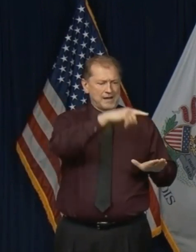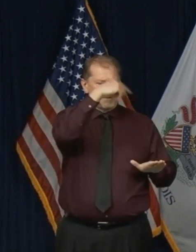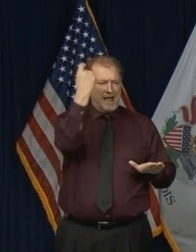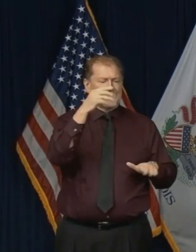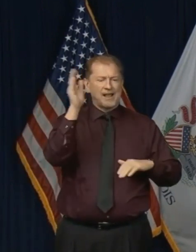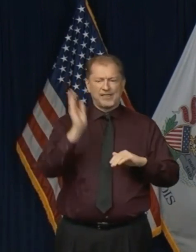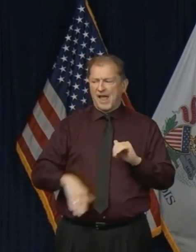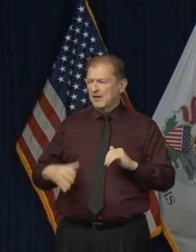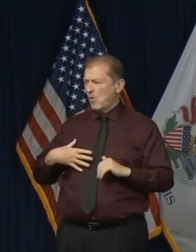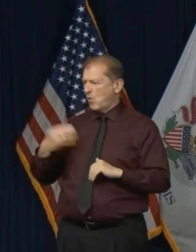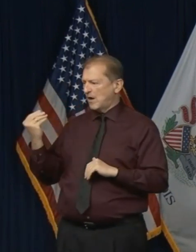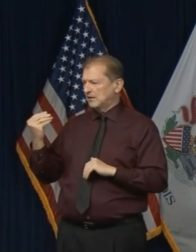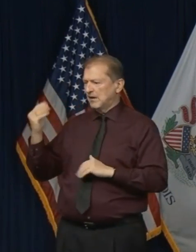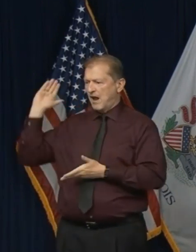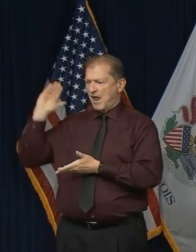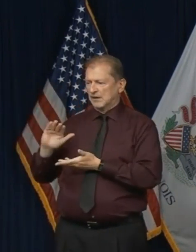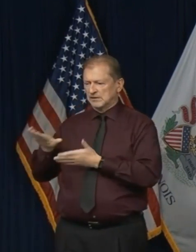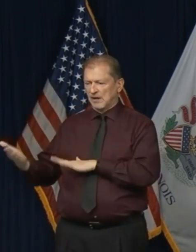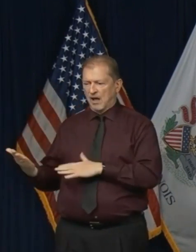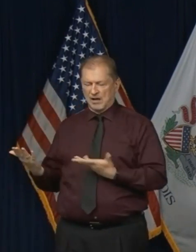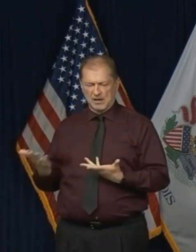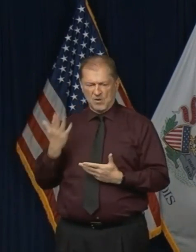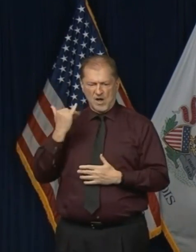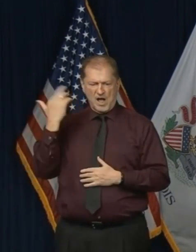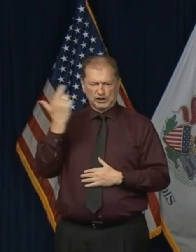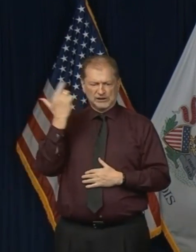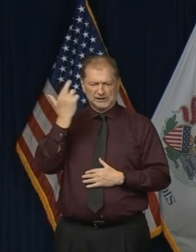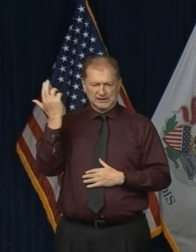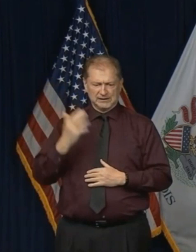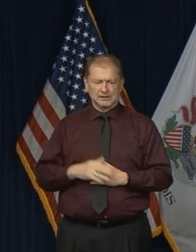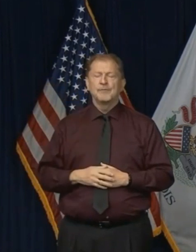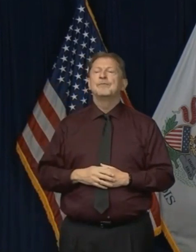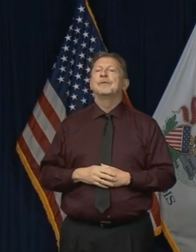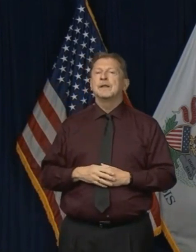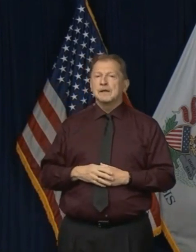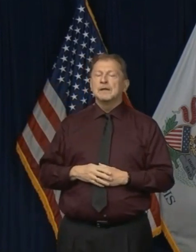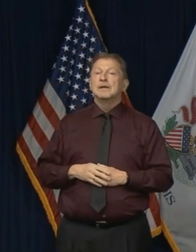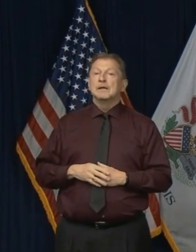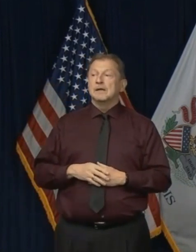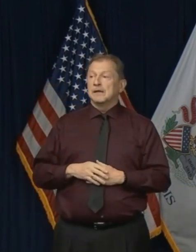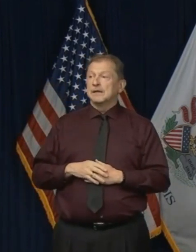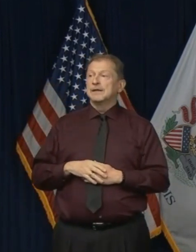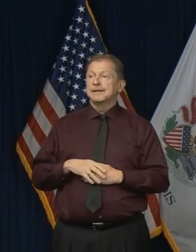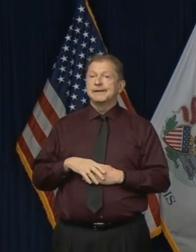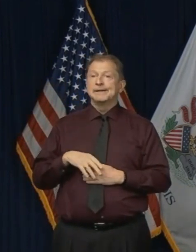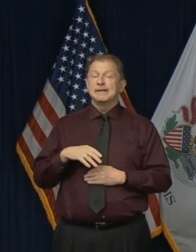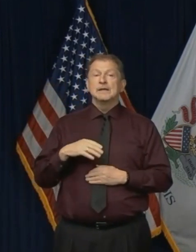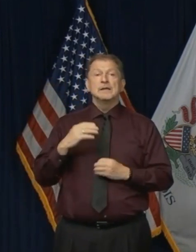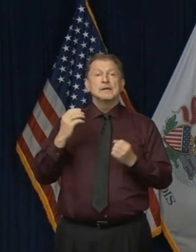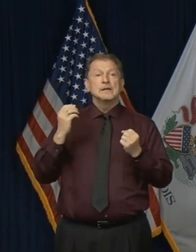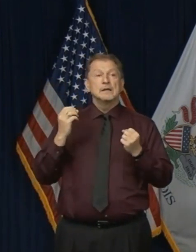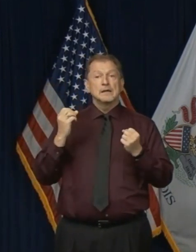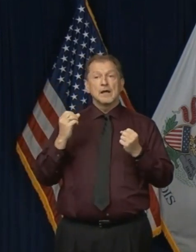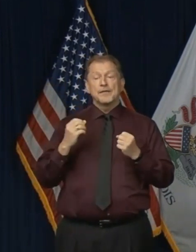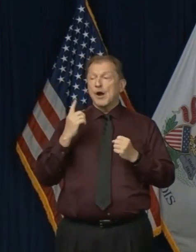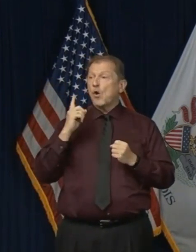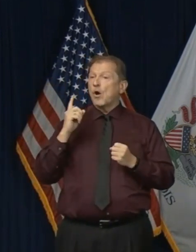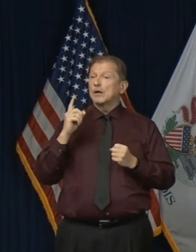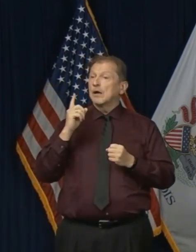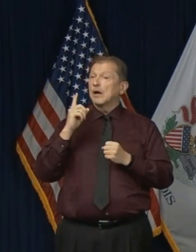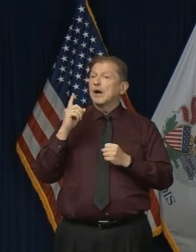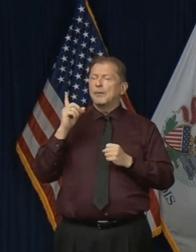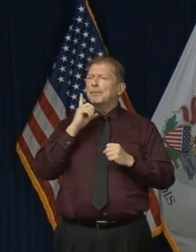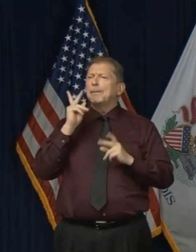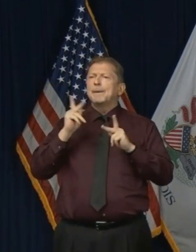are being hit harder? Well, I'm, you know, there's a rumor around that first there was a rumor also very false, uh,